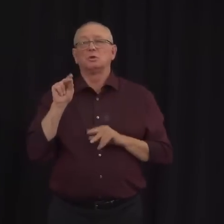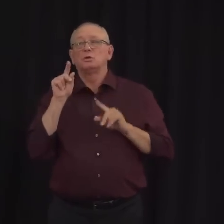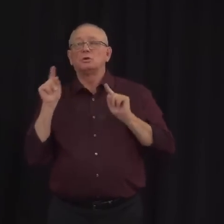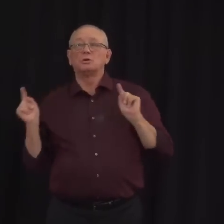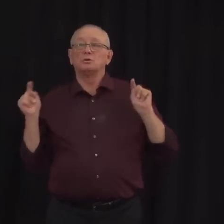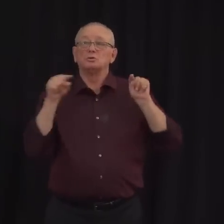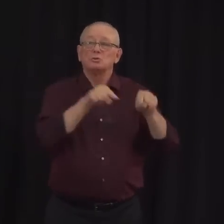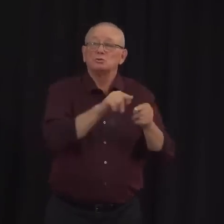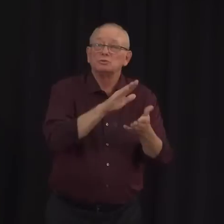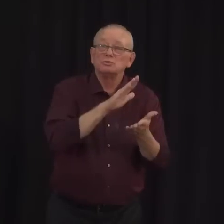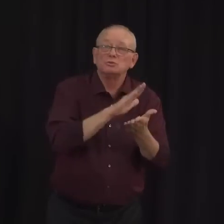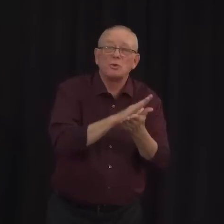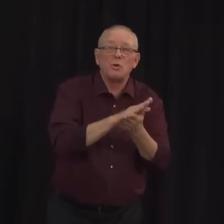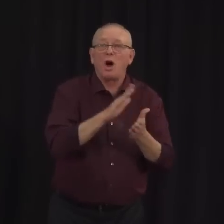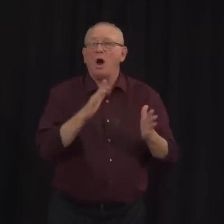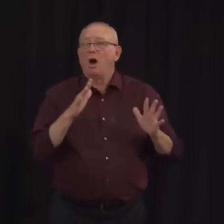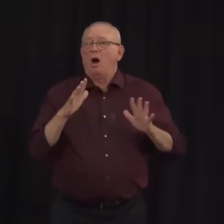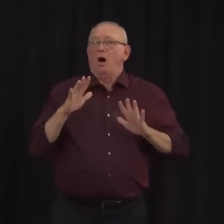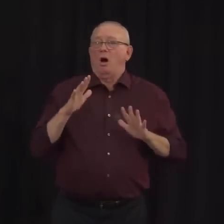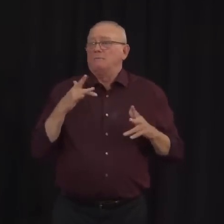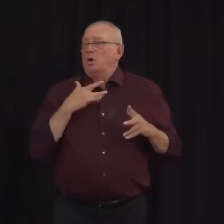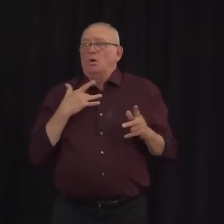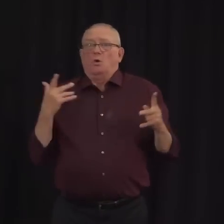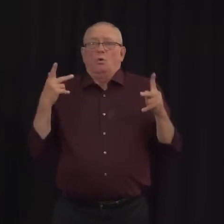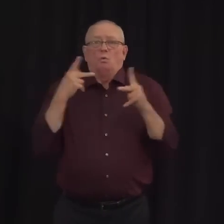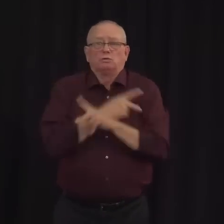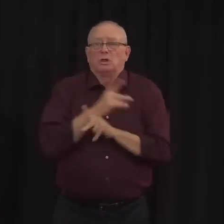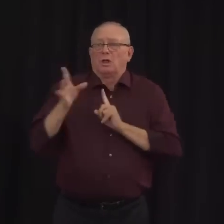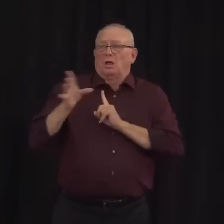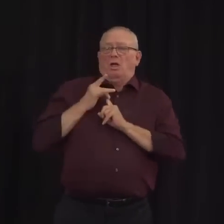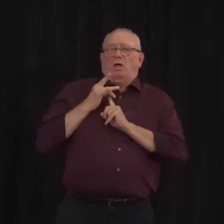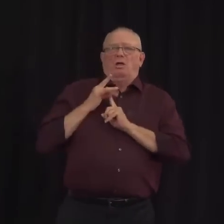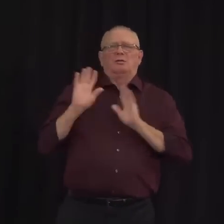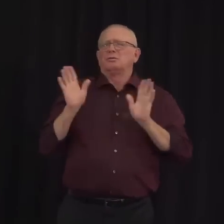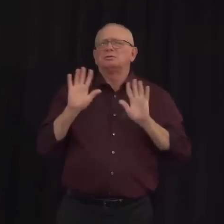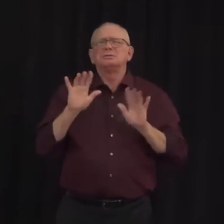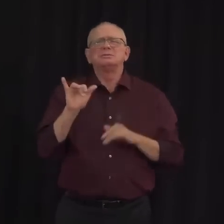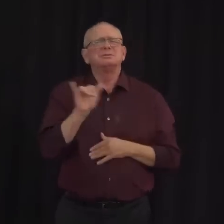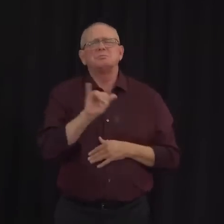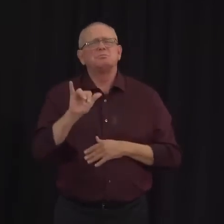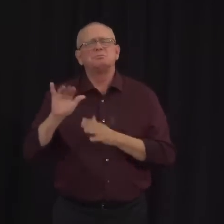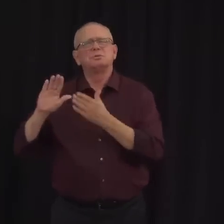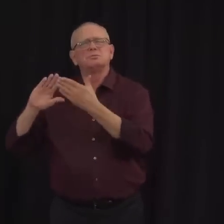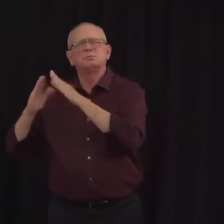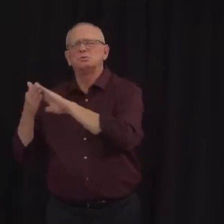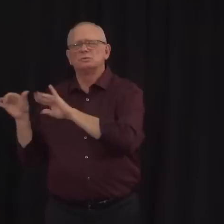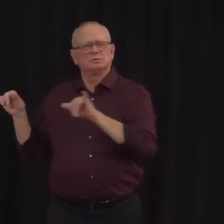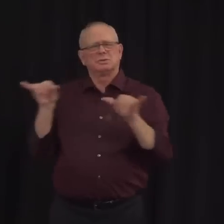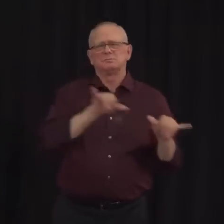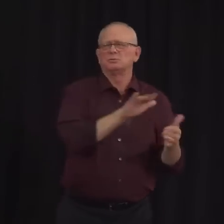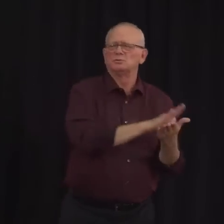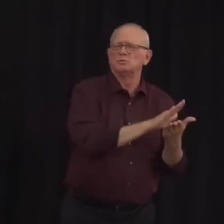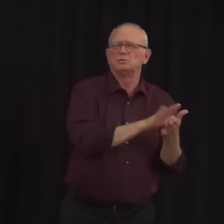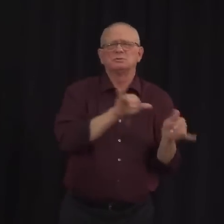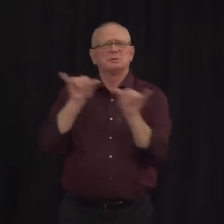exposure. Anyone potentially exposed has been contacted and is self-isolating.